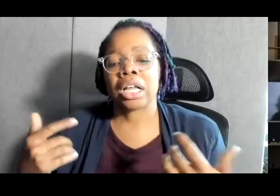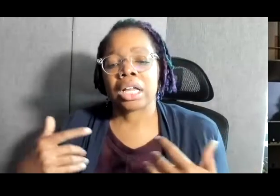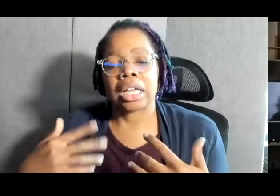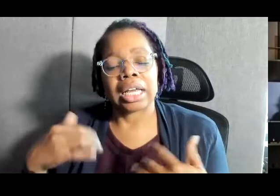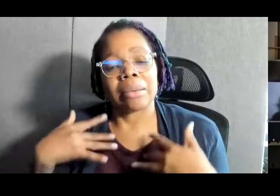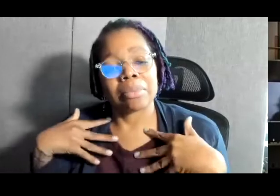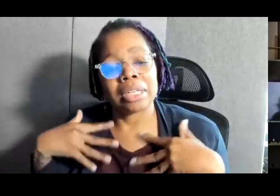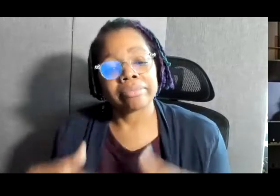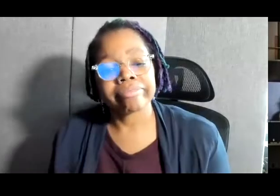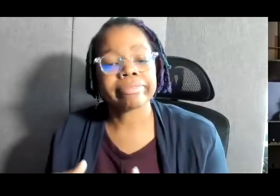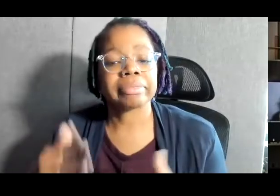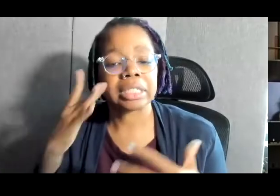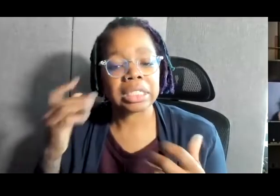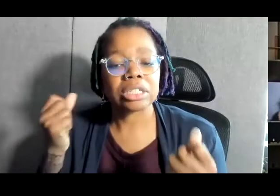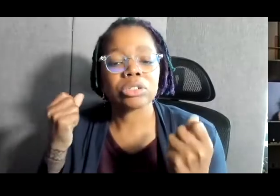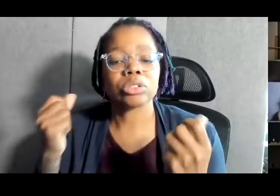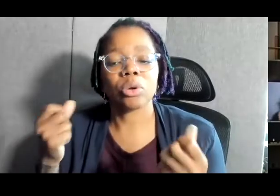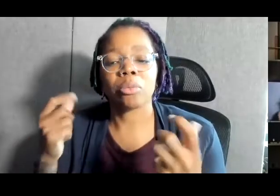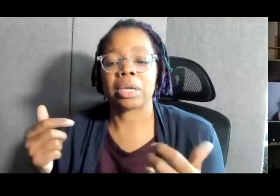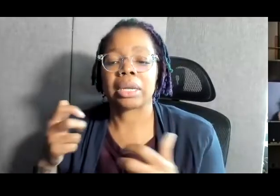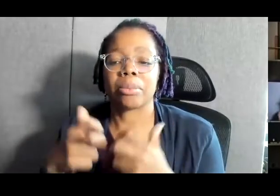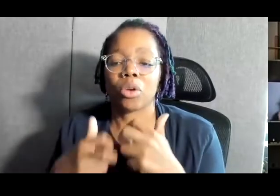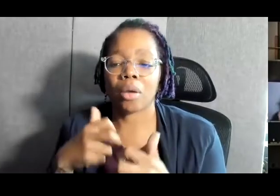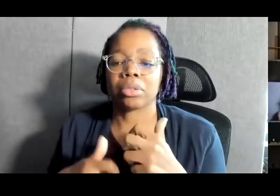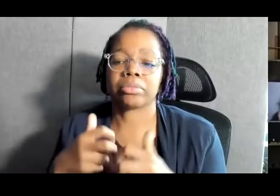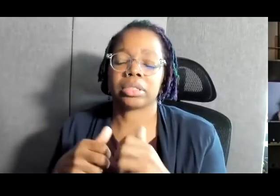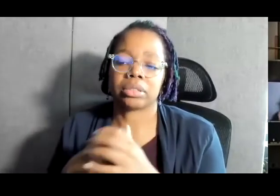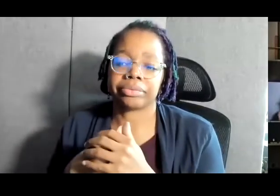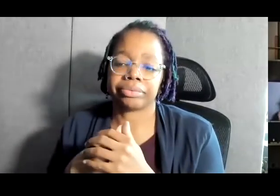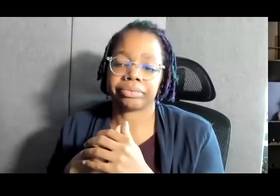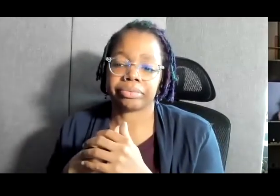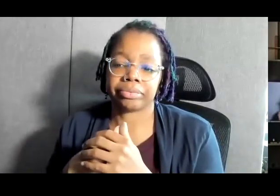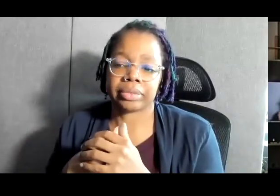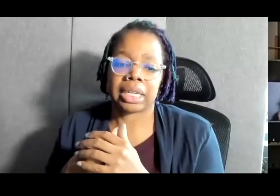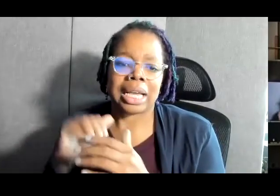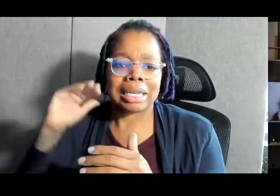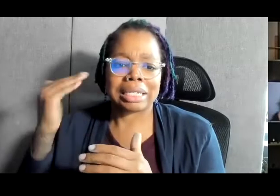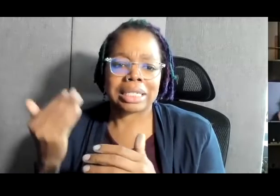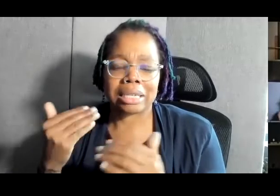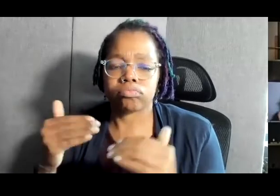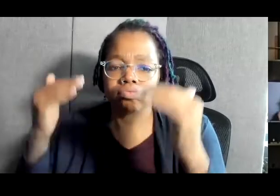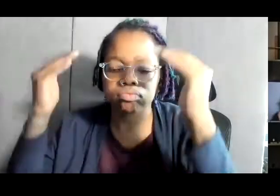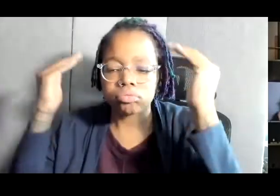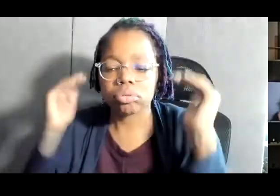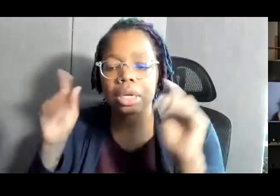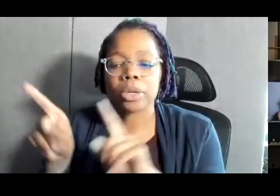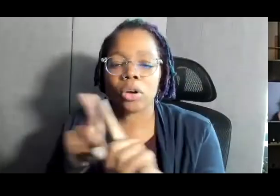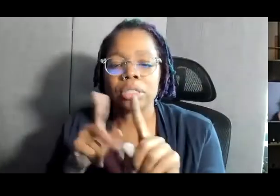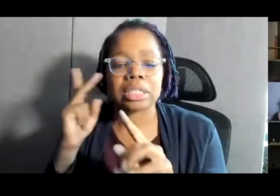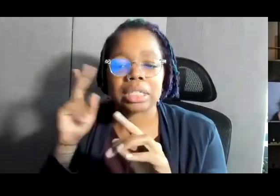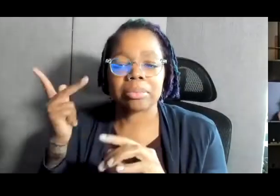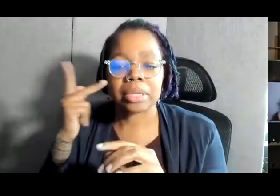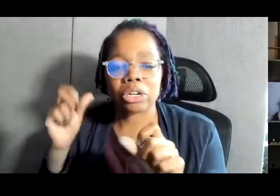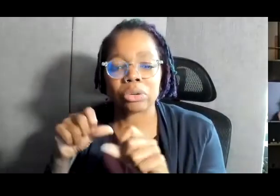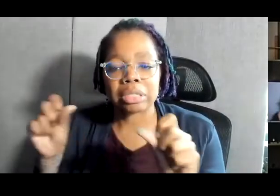be depressing to see so many problems. It seems so great. But also to see a political system